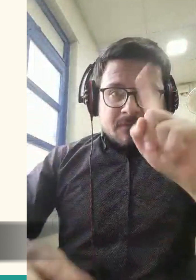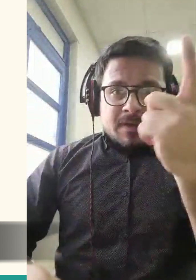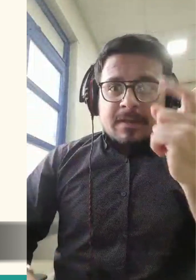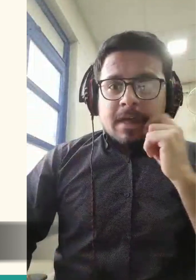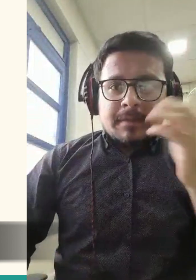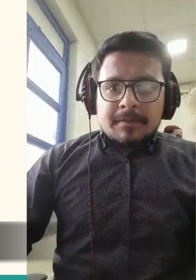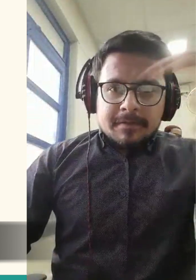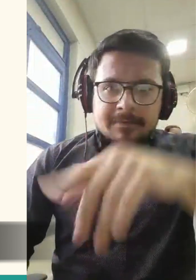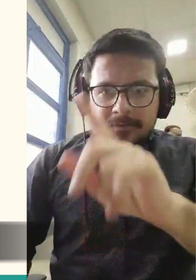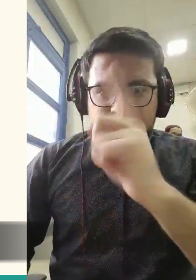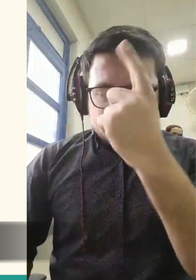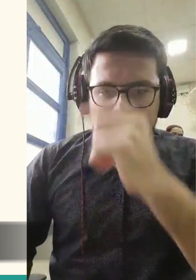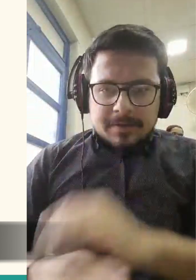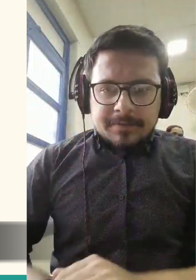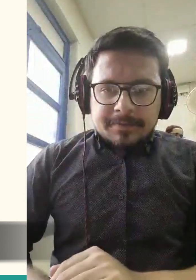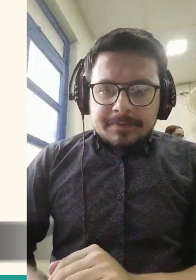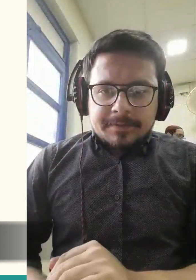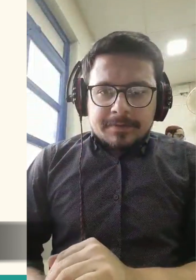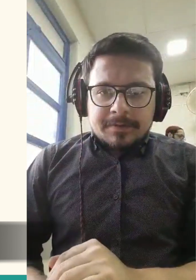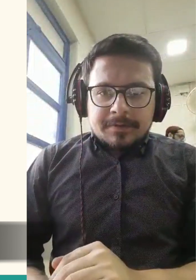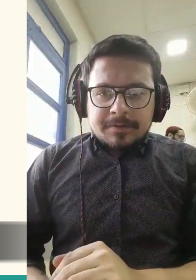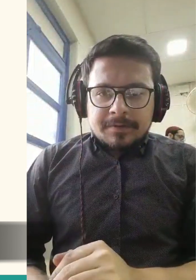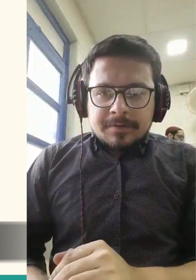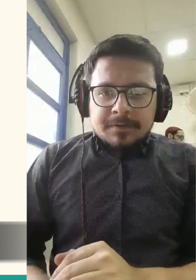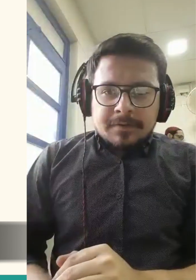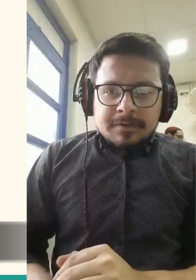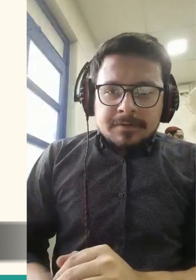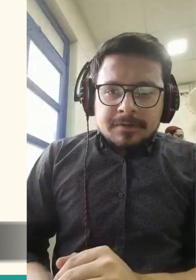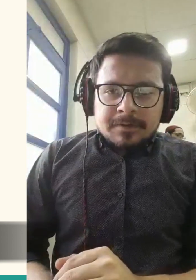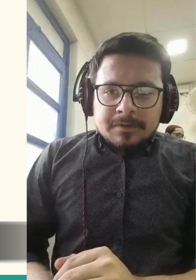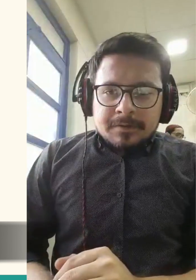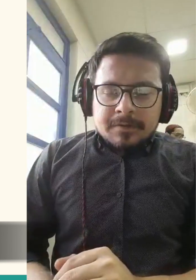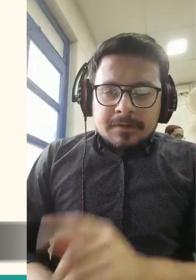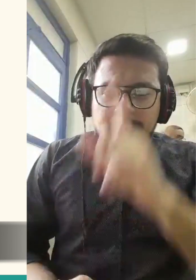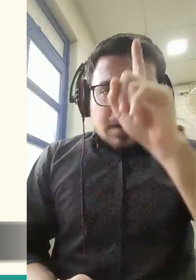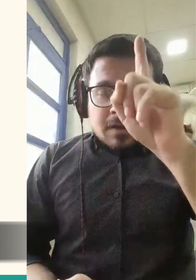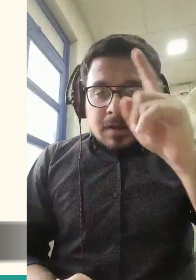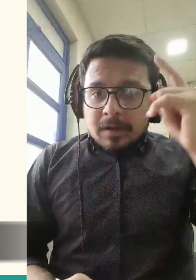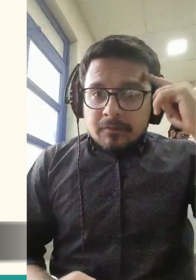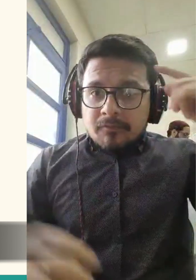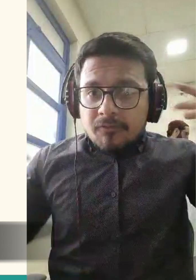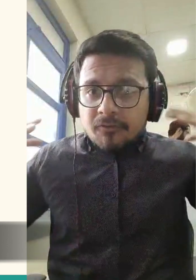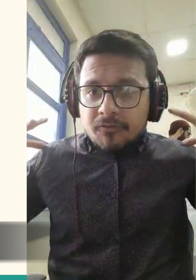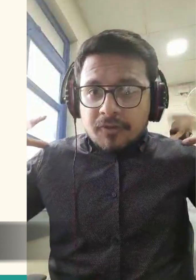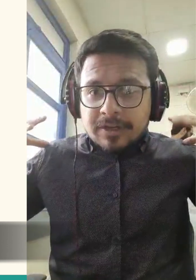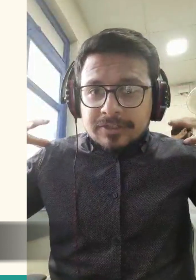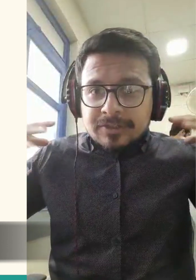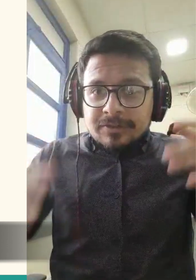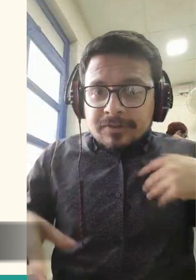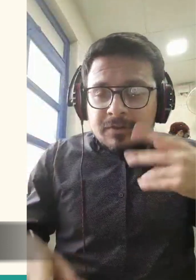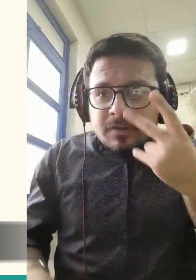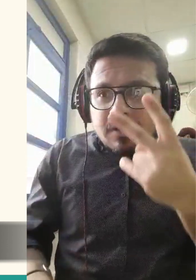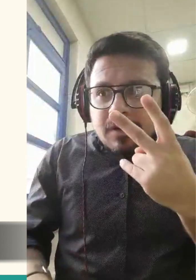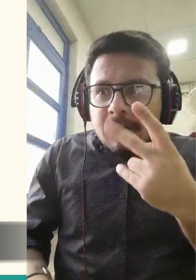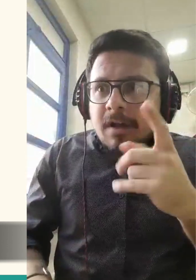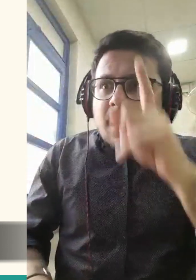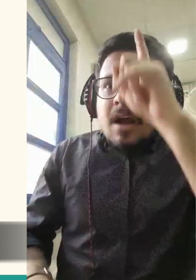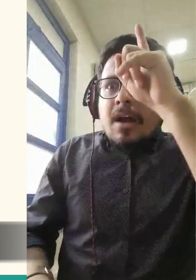that He would make a caretaker on earth, who would have the ability to think